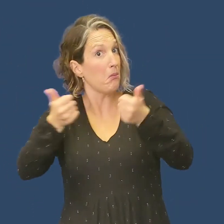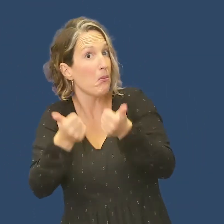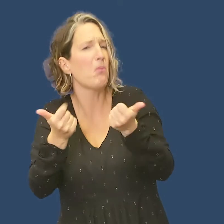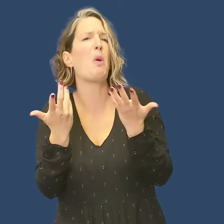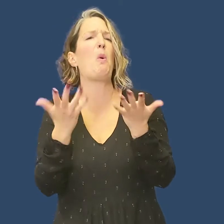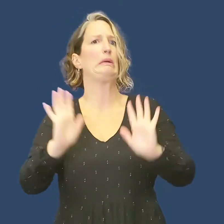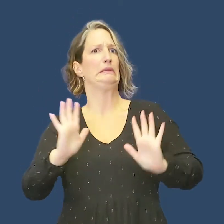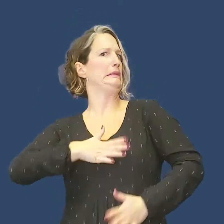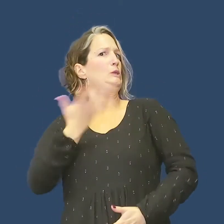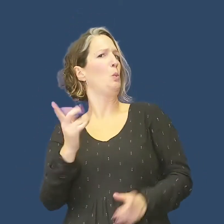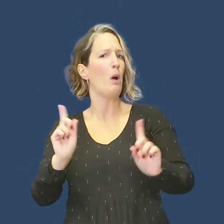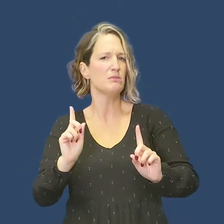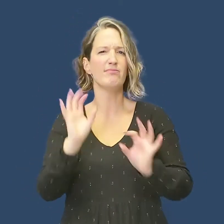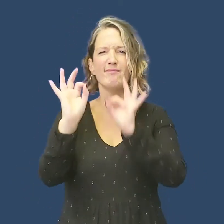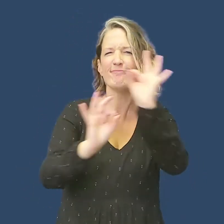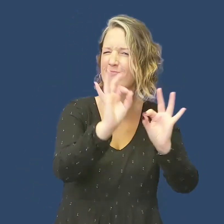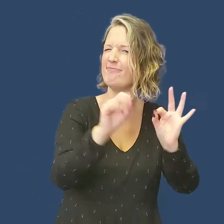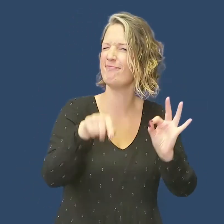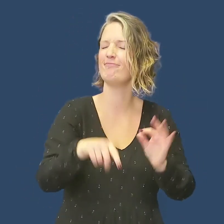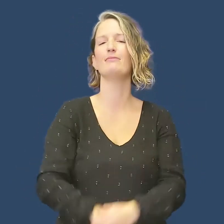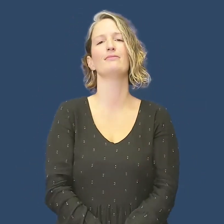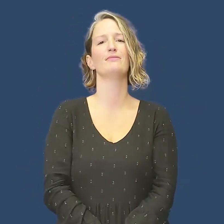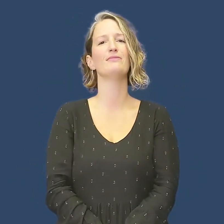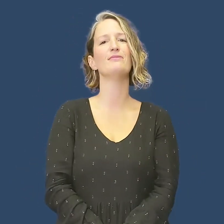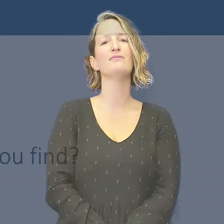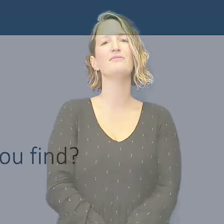or is that something they actively don't want? These are the questions that we asked.